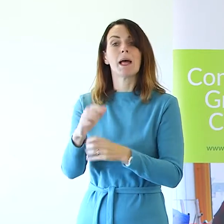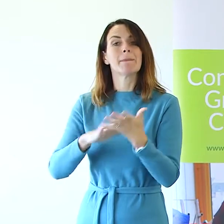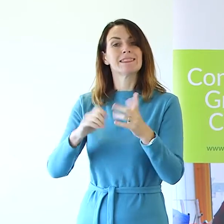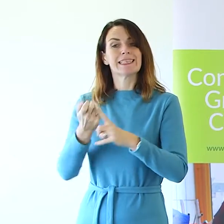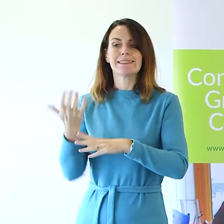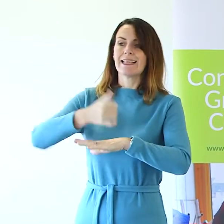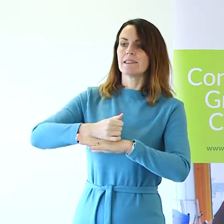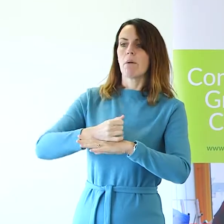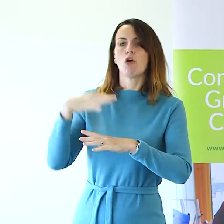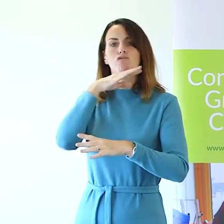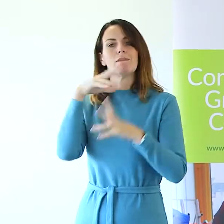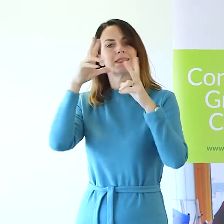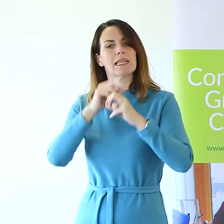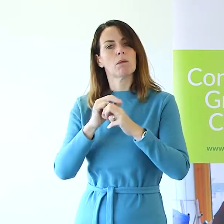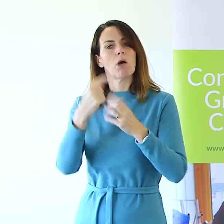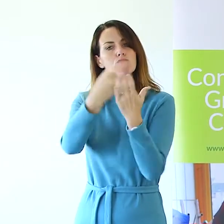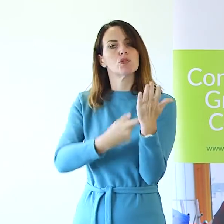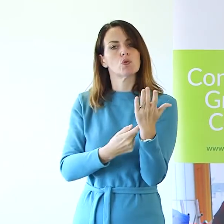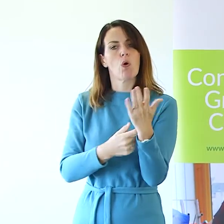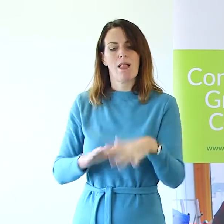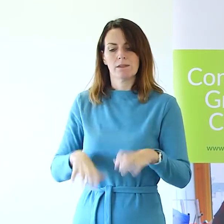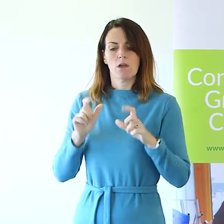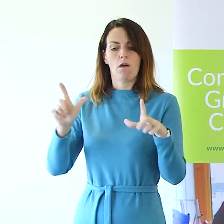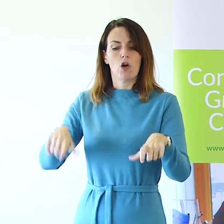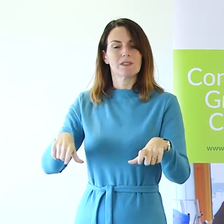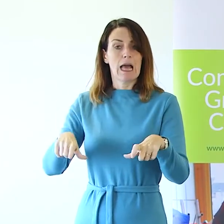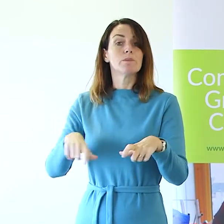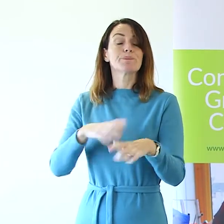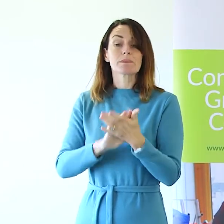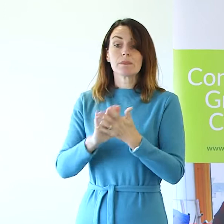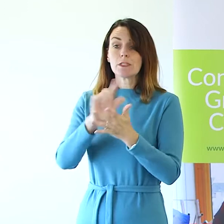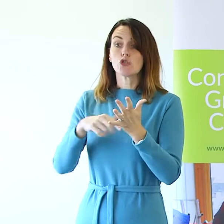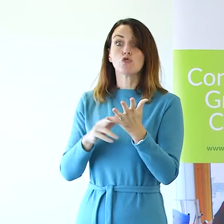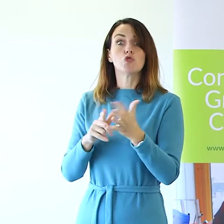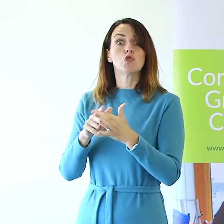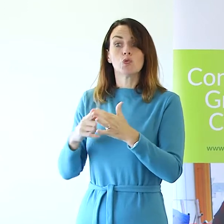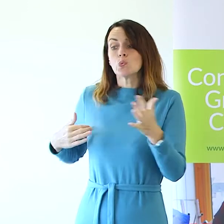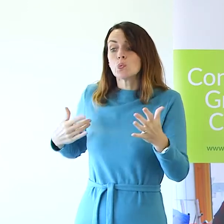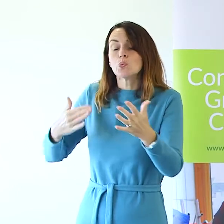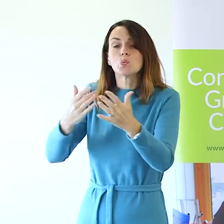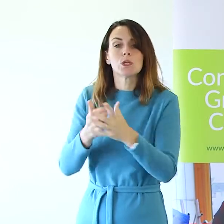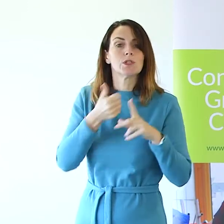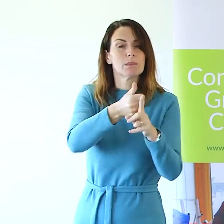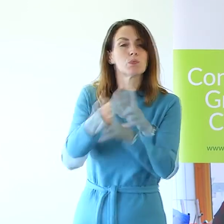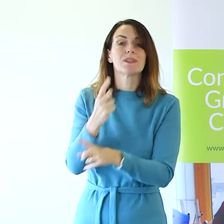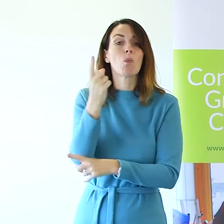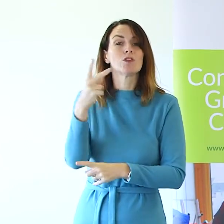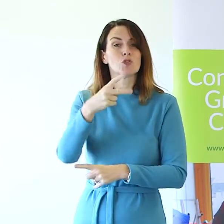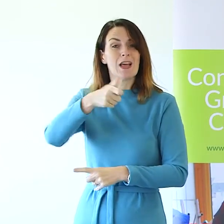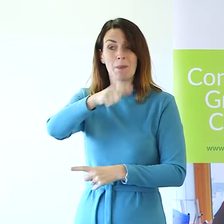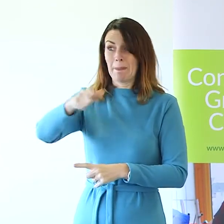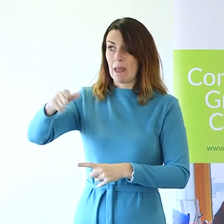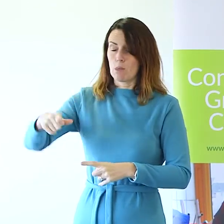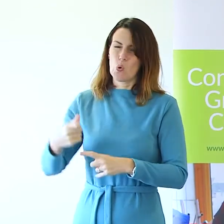protocol at the beginning of lockdown. By June 2020, they had supported 127 people who were either